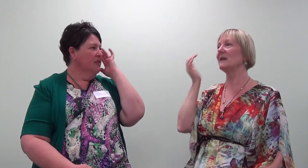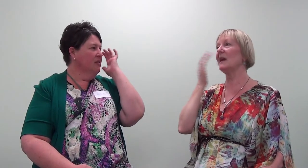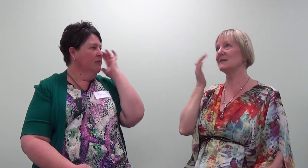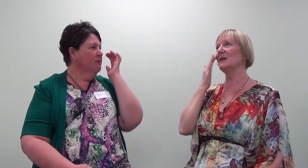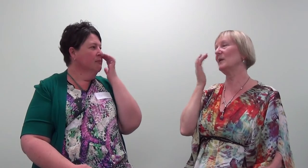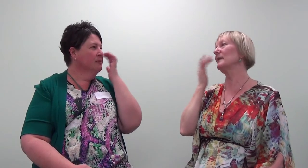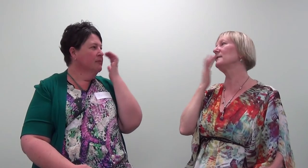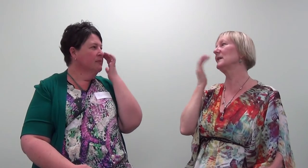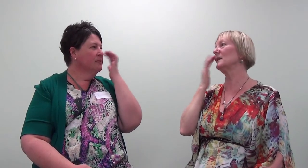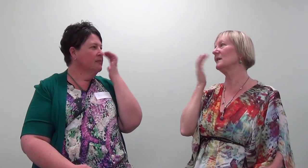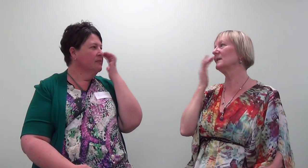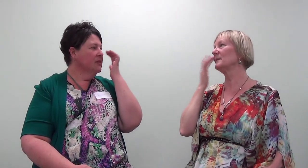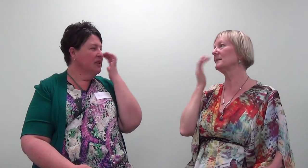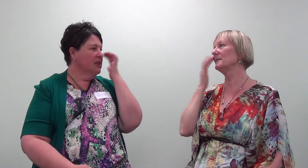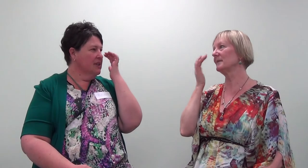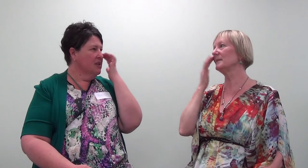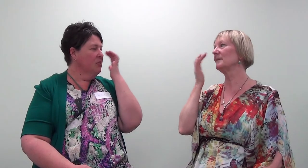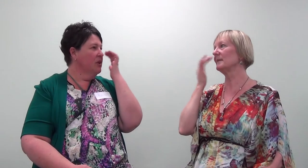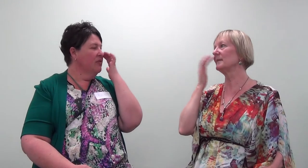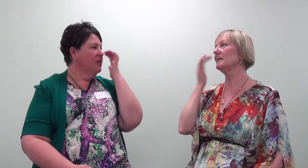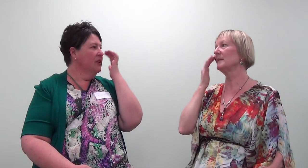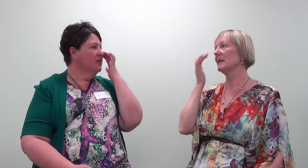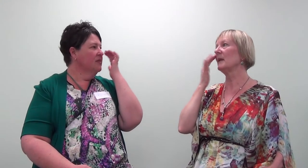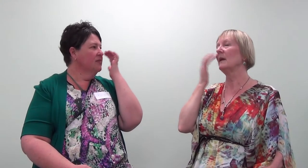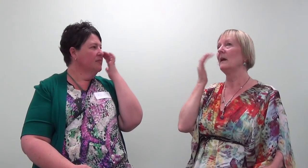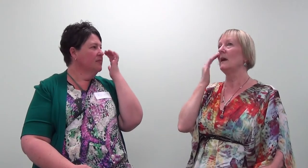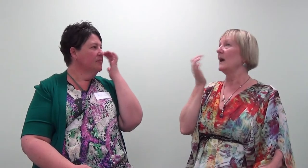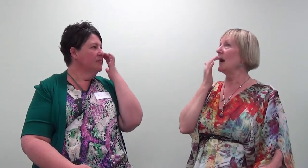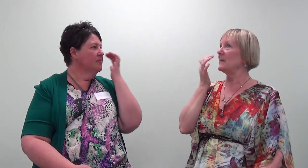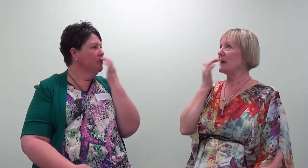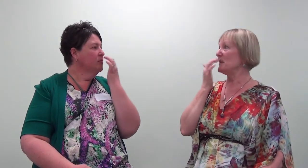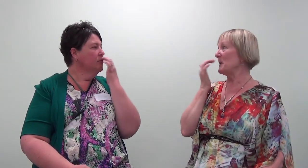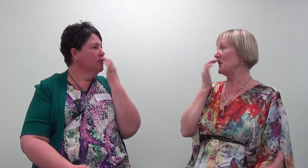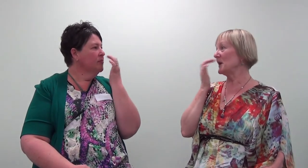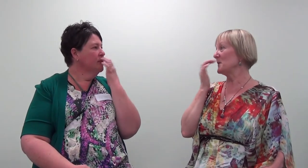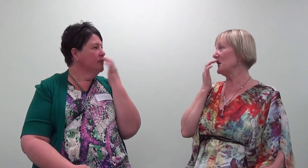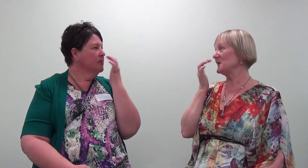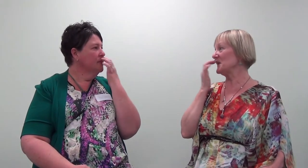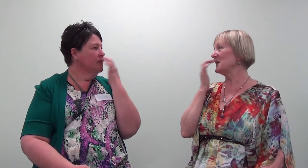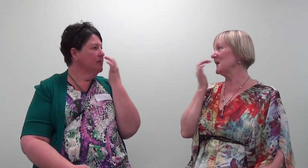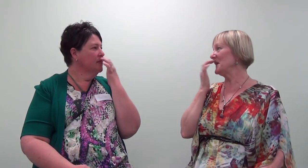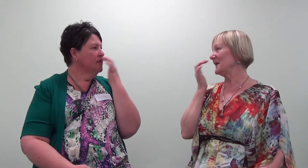And guessing where I'd feel it. And maybe my body can process it anyhow.